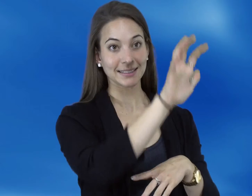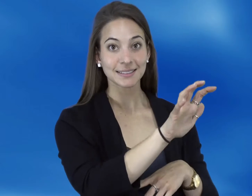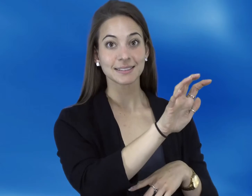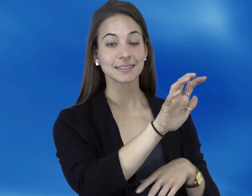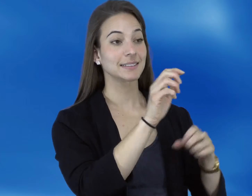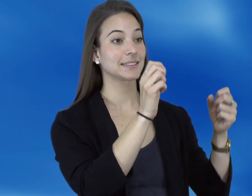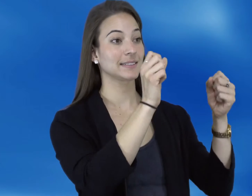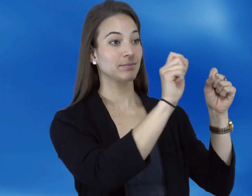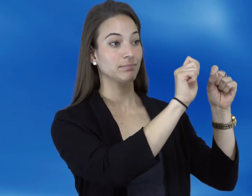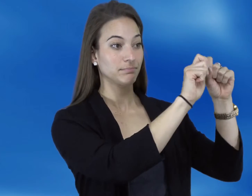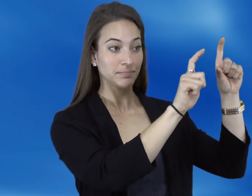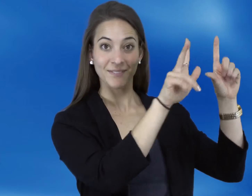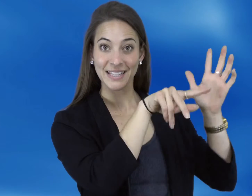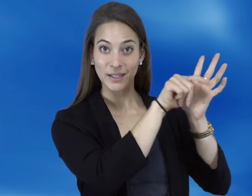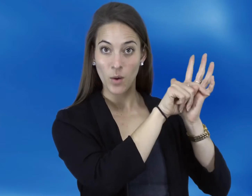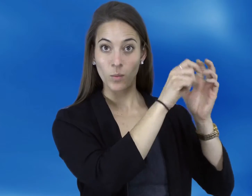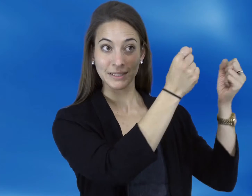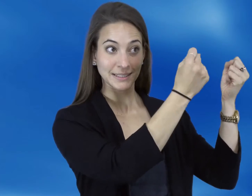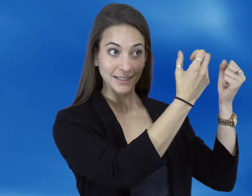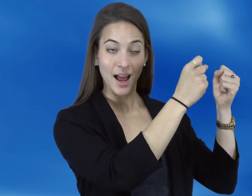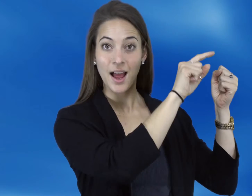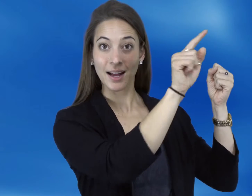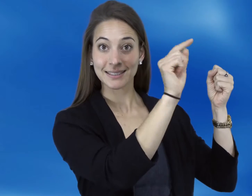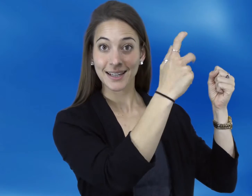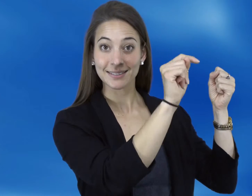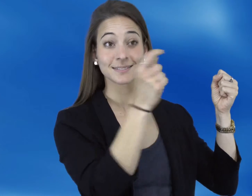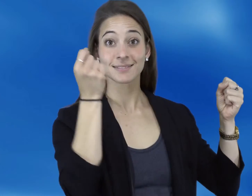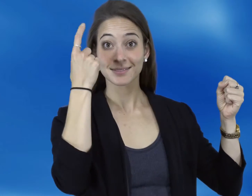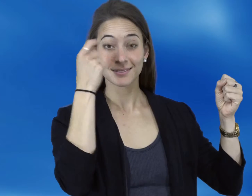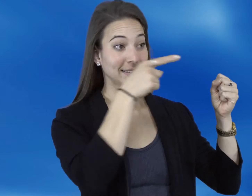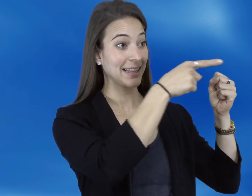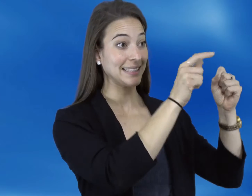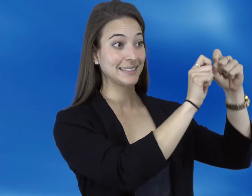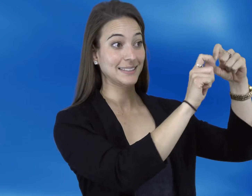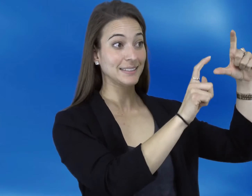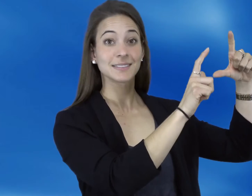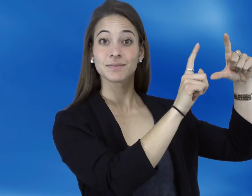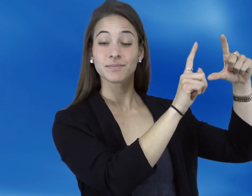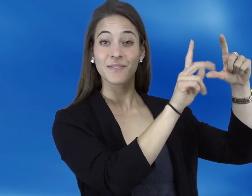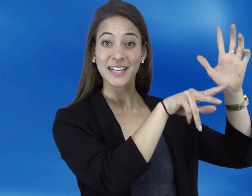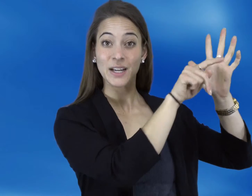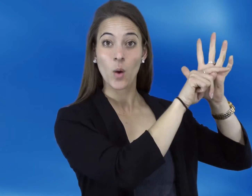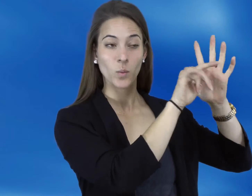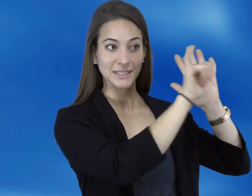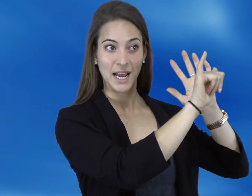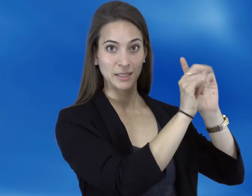interpretation is located to the left of the English text, and when clicked, it does not expand. The thumbnail